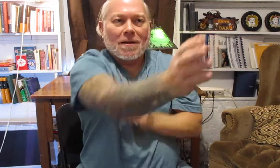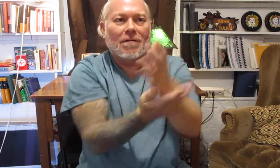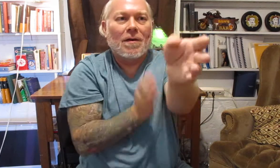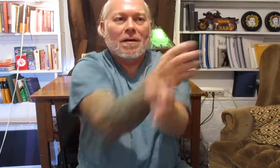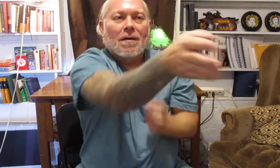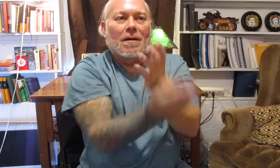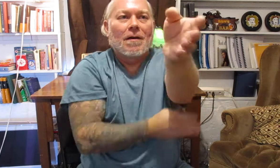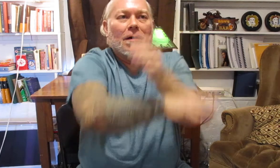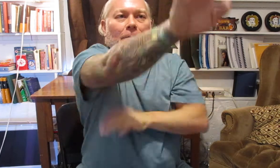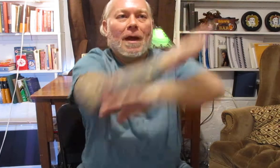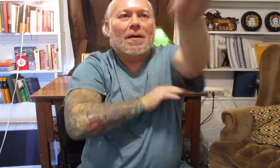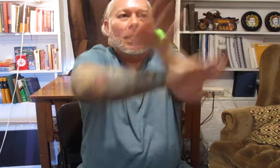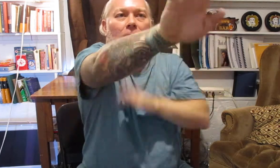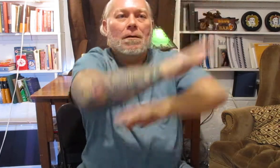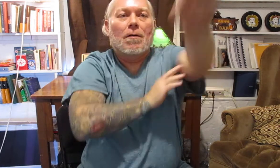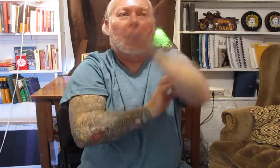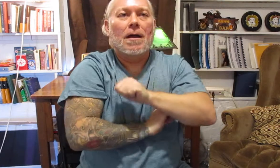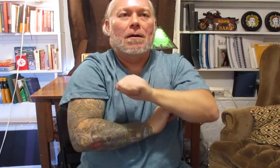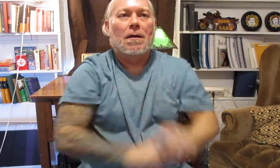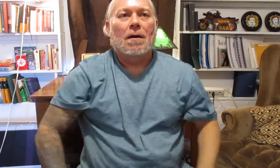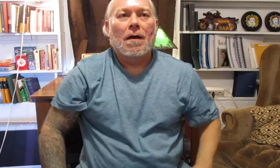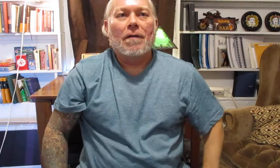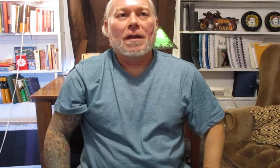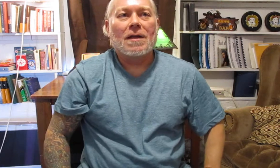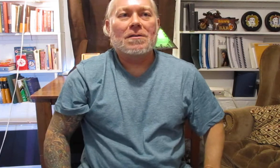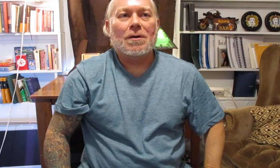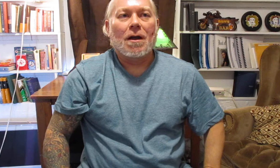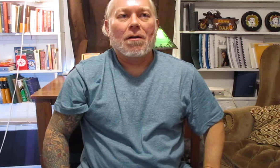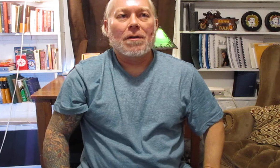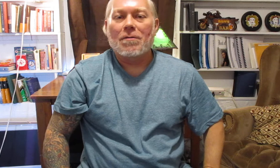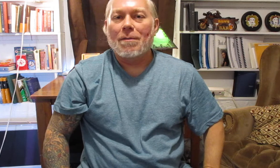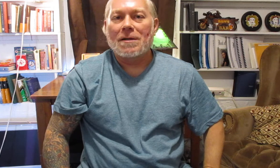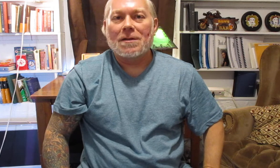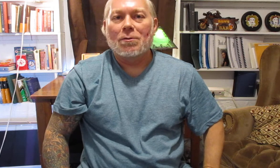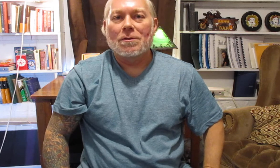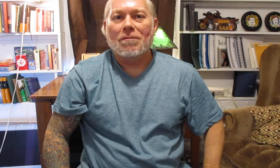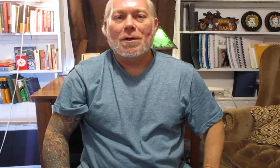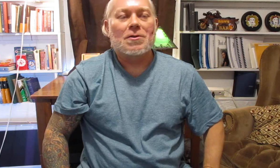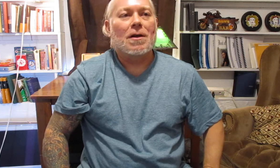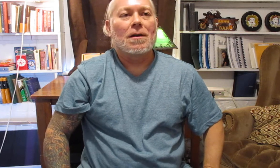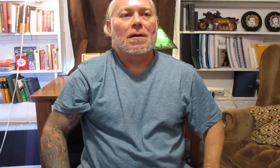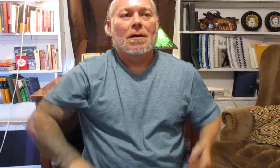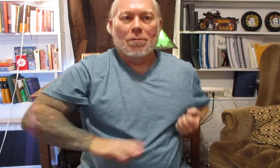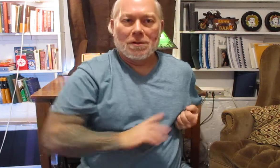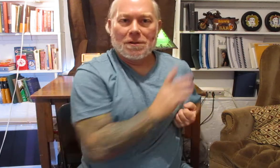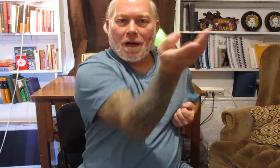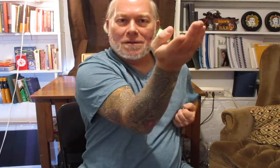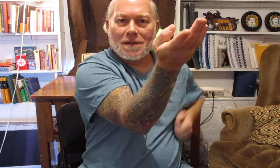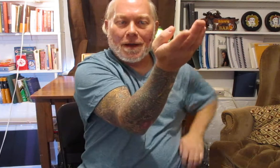manner okay and then the next three are the three basic tools of Wing Chun which is Tan Sao